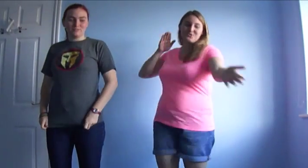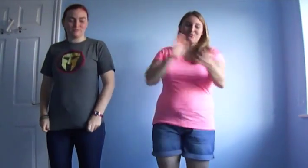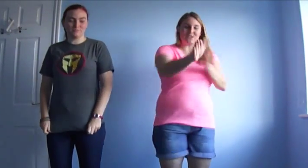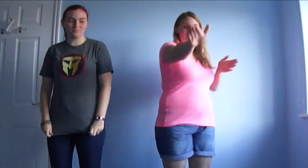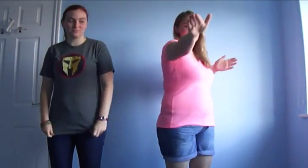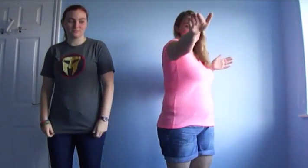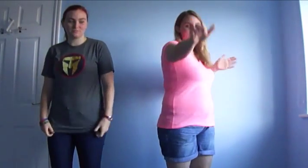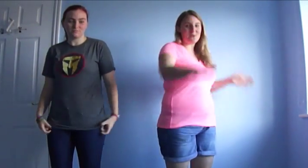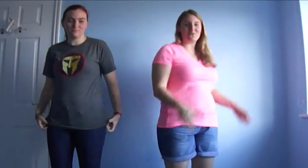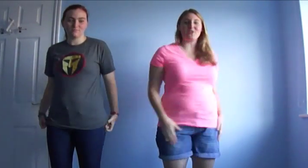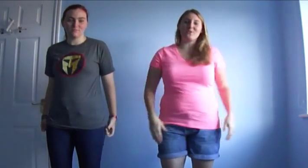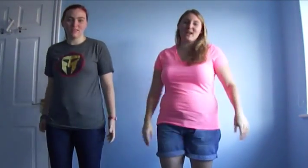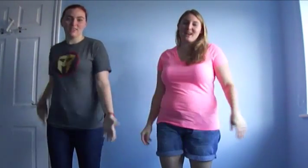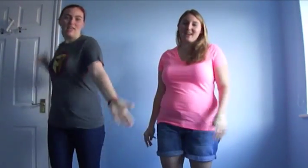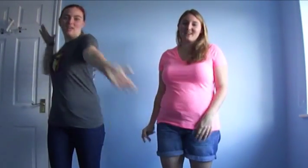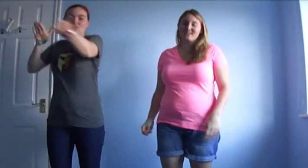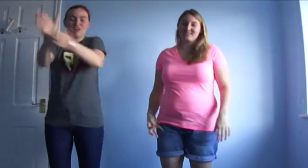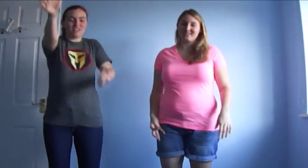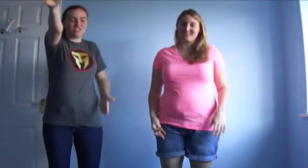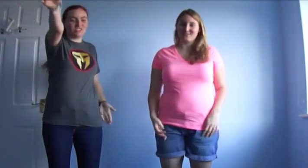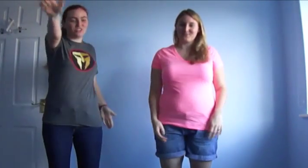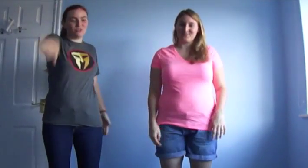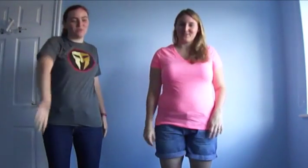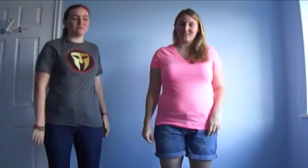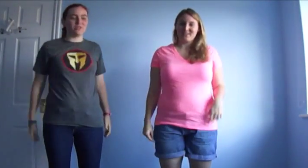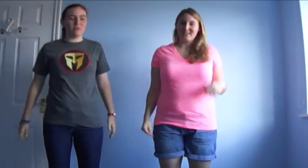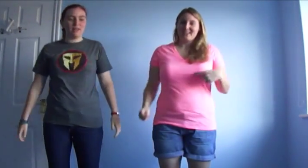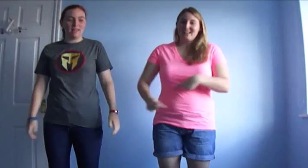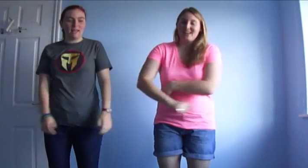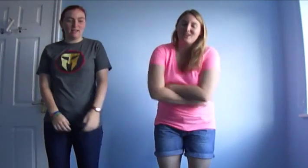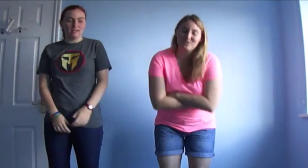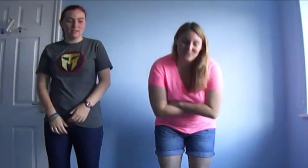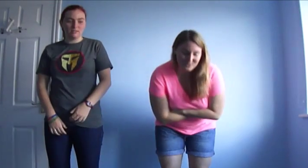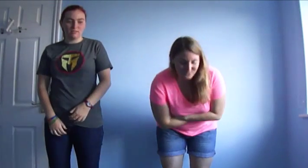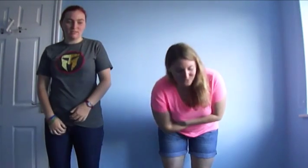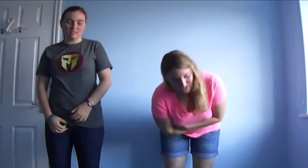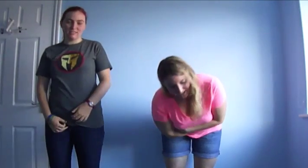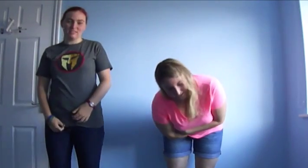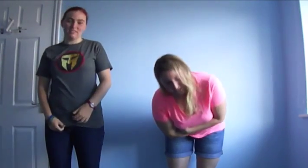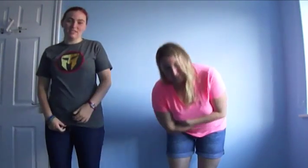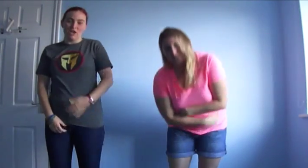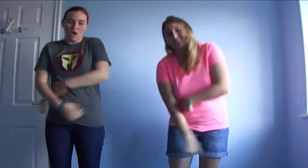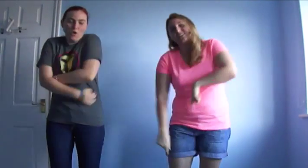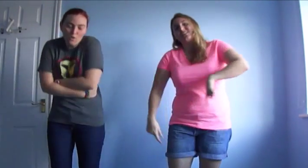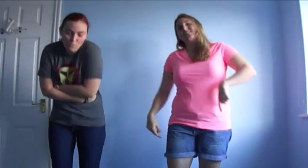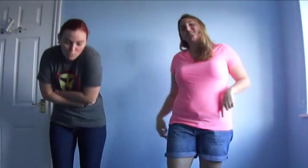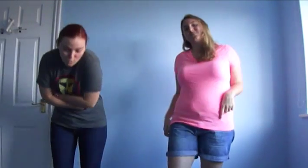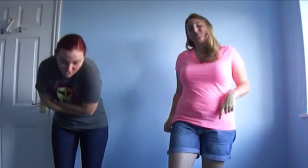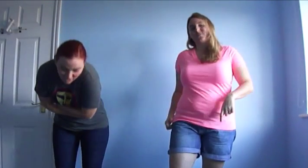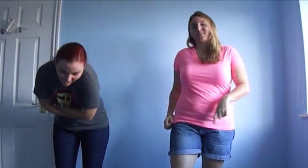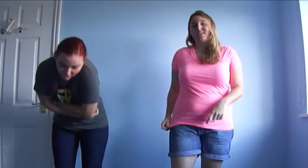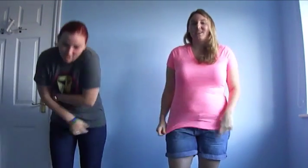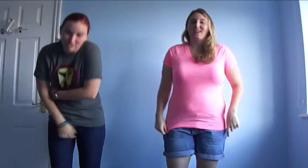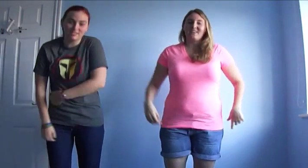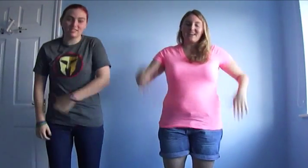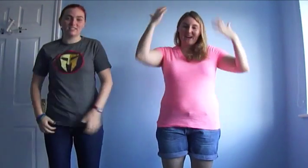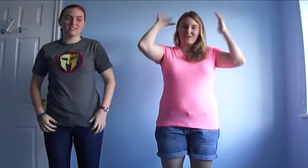crashed into a freeway lane, crashed into a freeway lane. Ooh, that hurts! Ooh, that hurts! Now